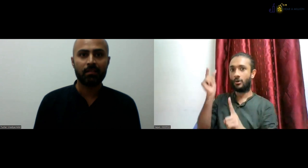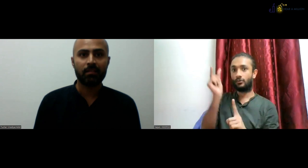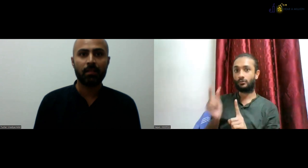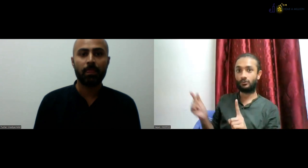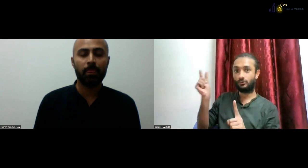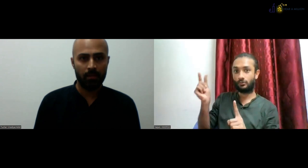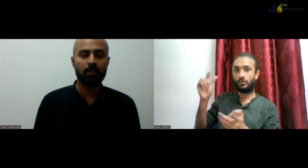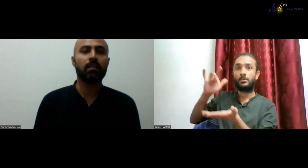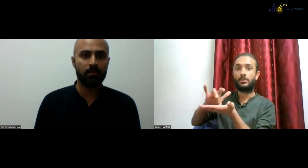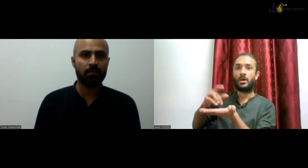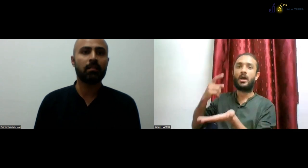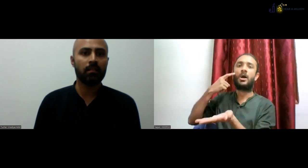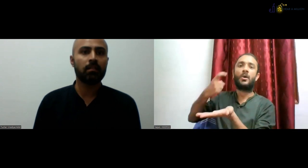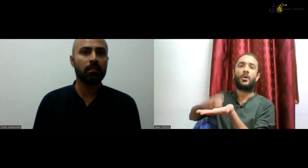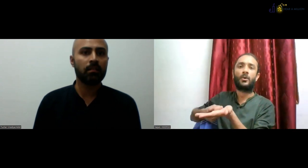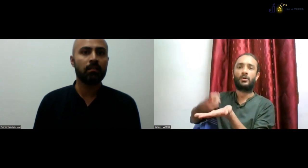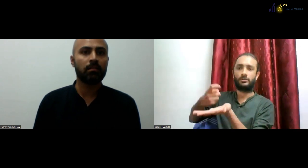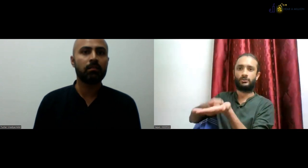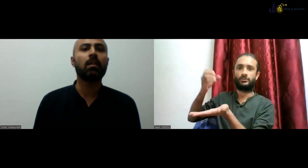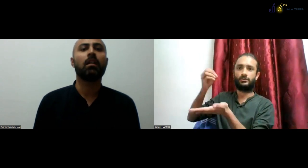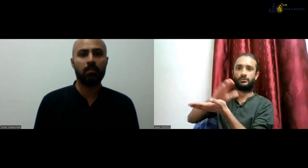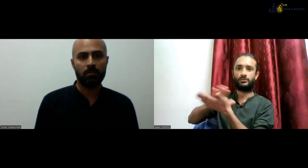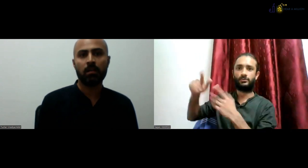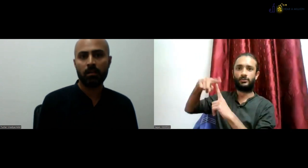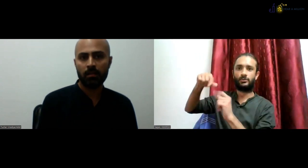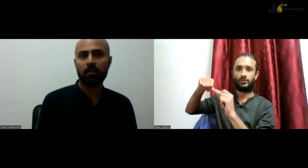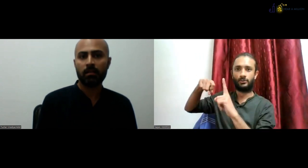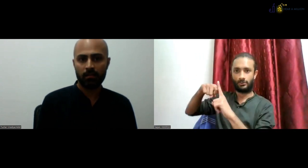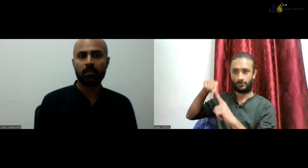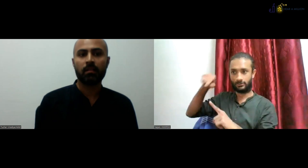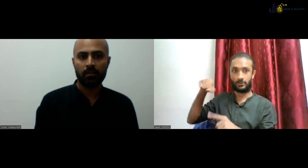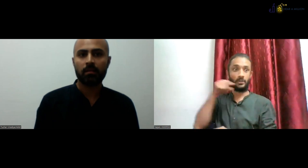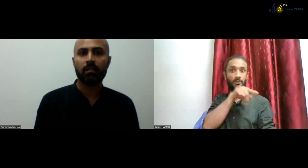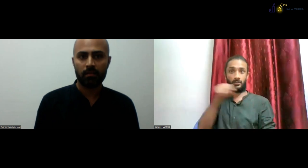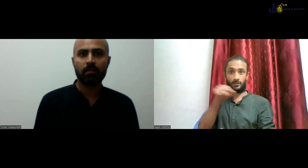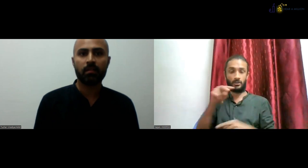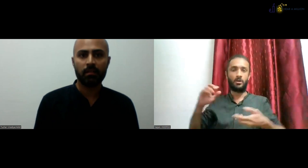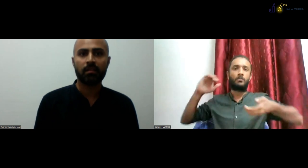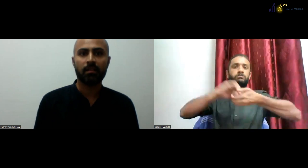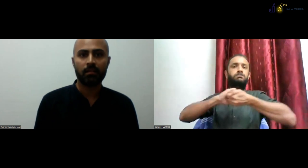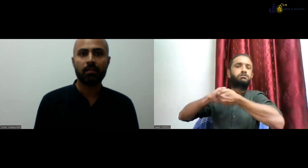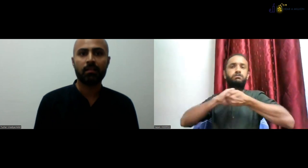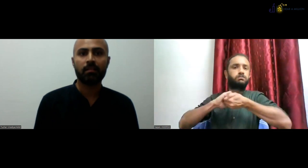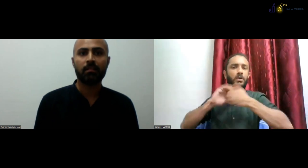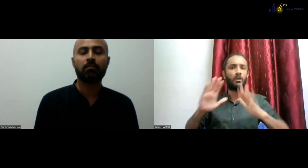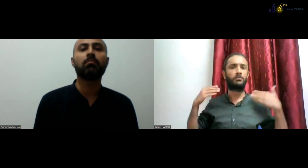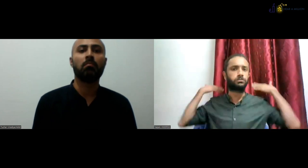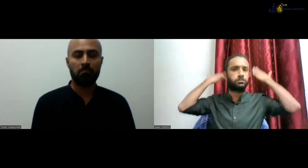So, the ISL, DTI-SL course is available at the Maharishi Dayanand University, which is in Rohtak.